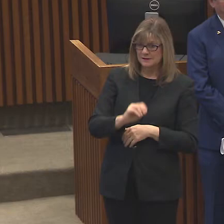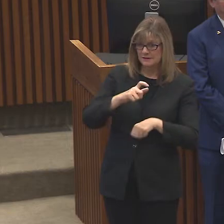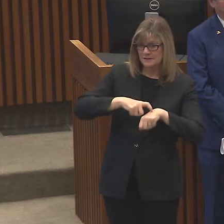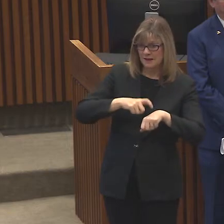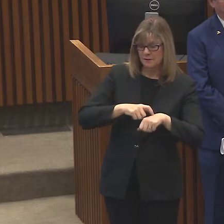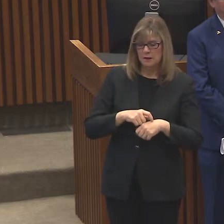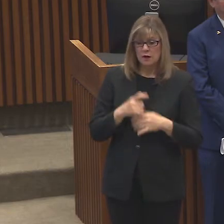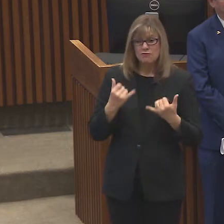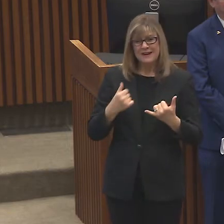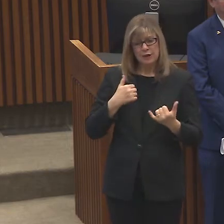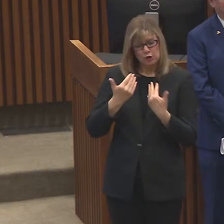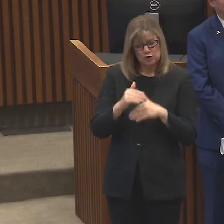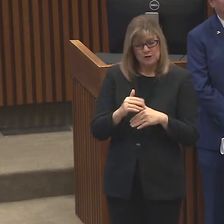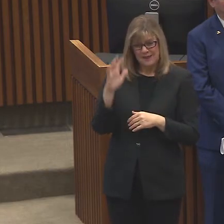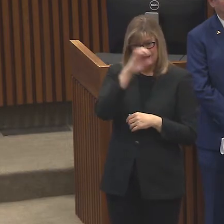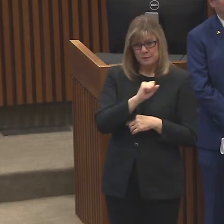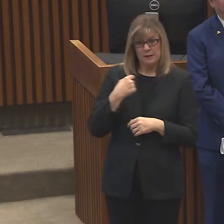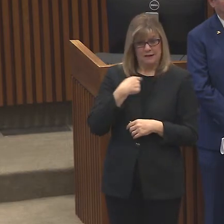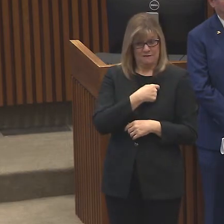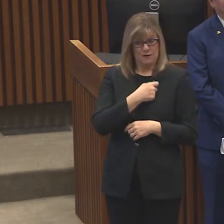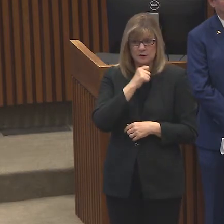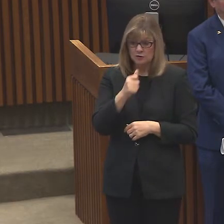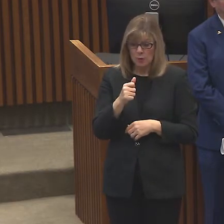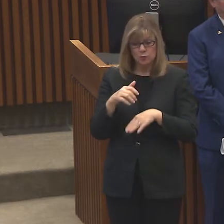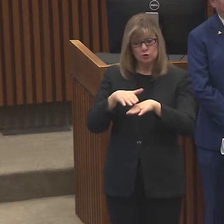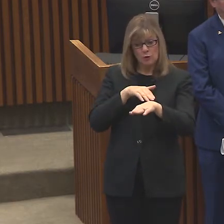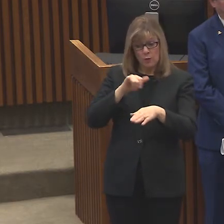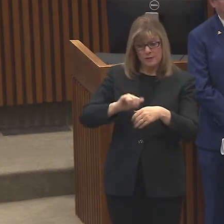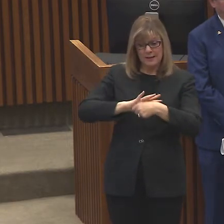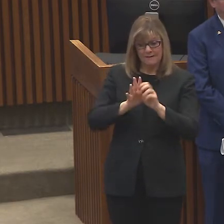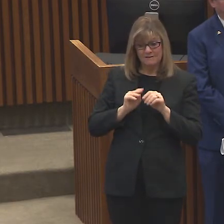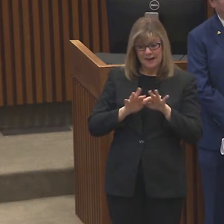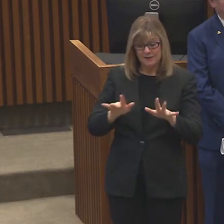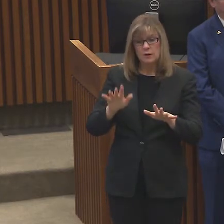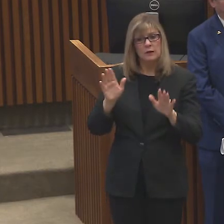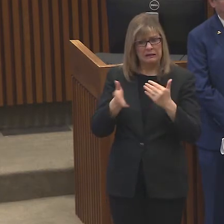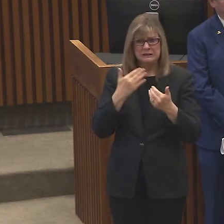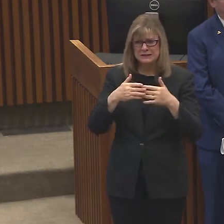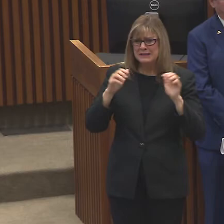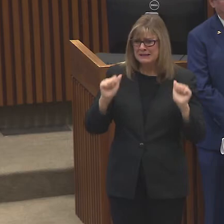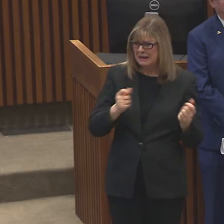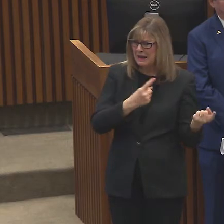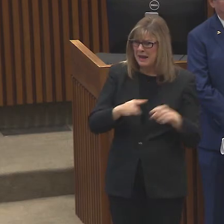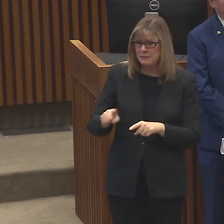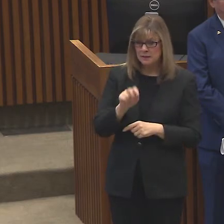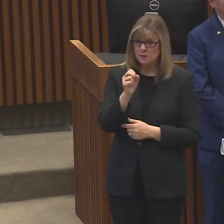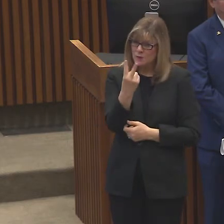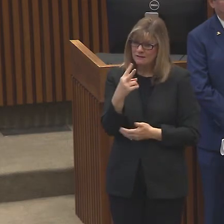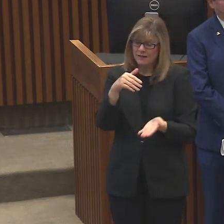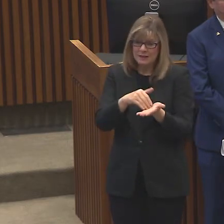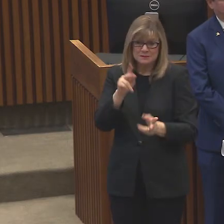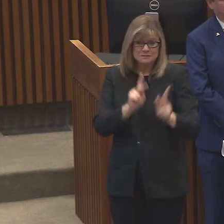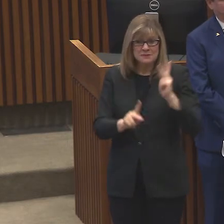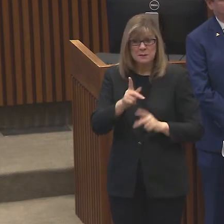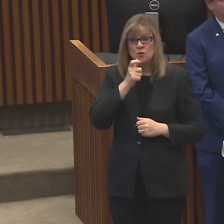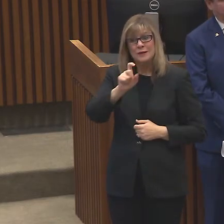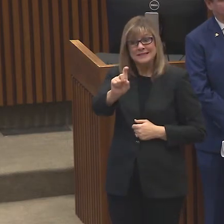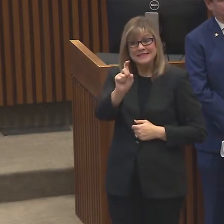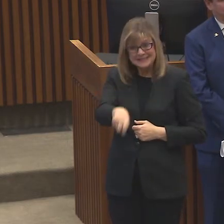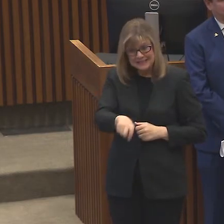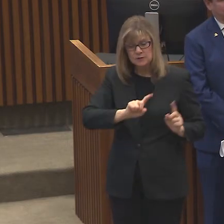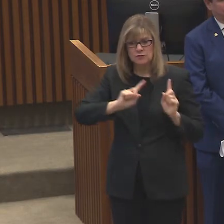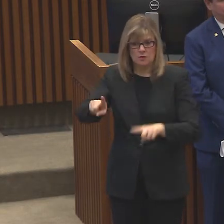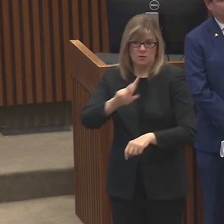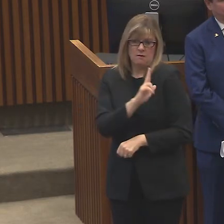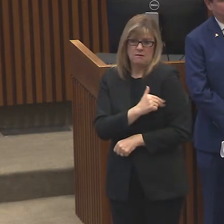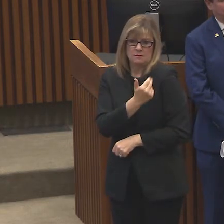we don't begin to slow the virus we could easily have 12,000 people who need hospital care. You know this Sunday